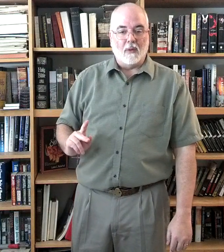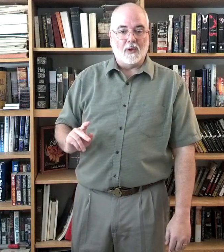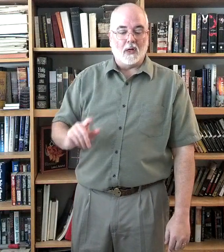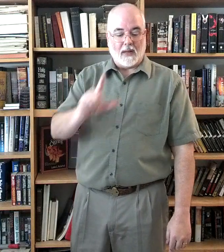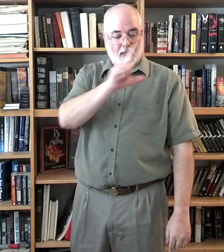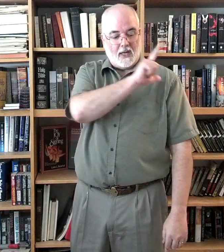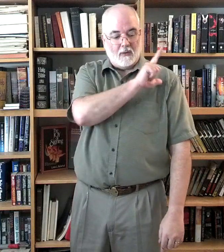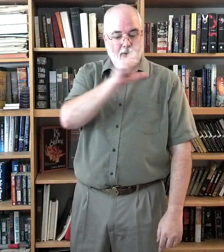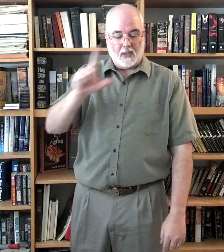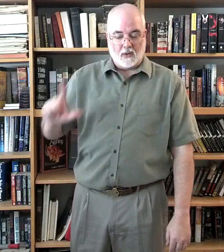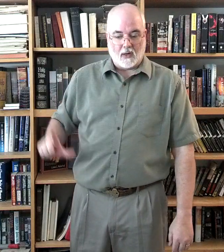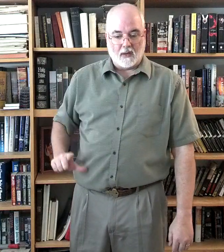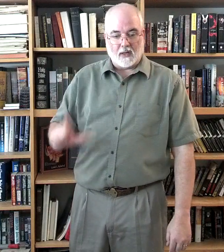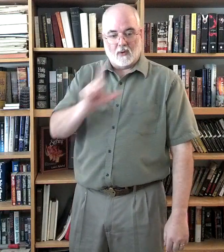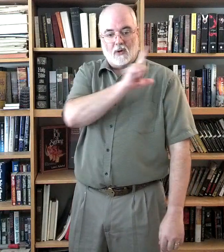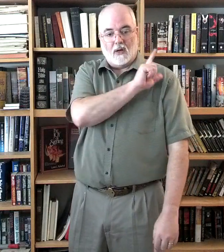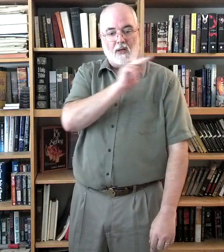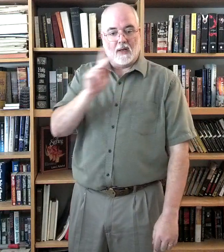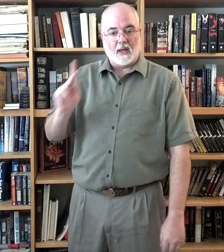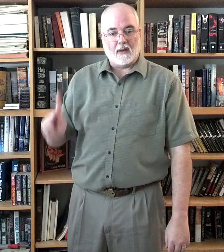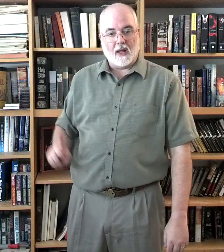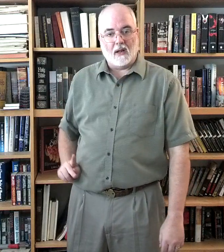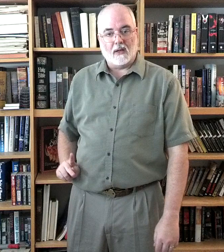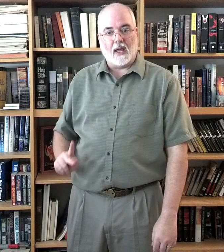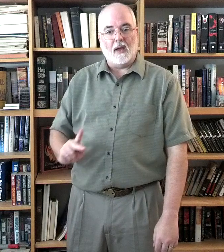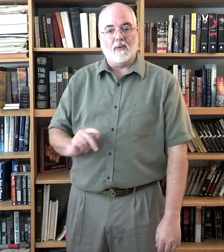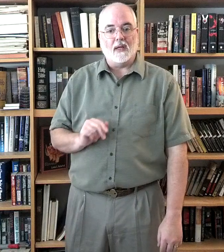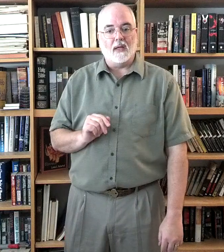we talked about King when we did Lord. Lord. And LK for King.